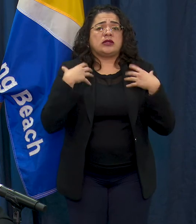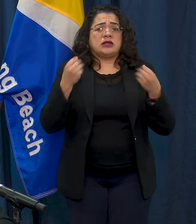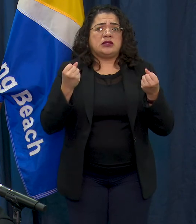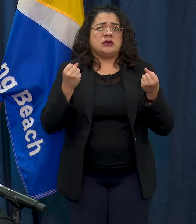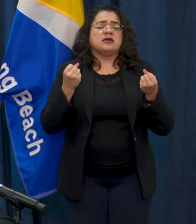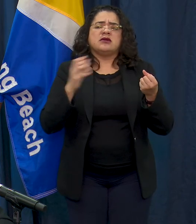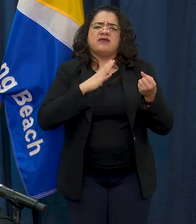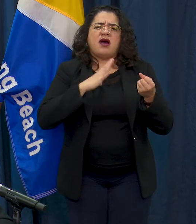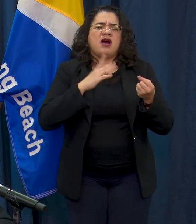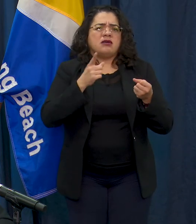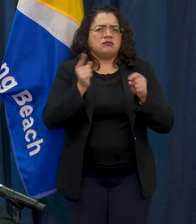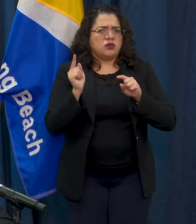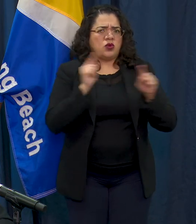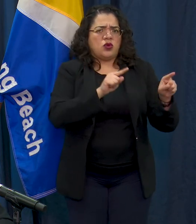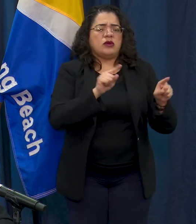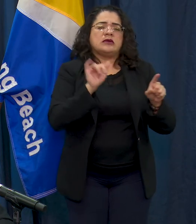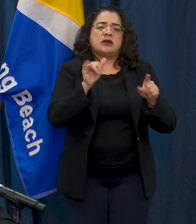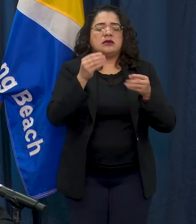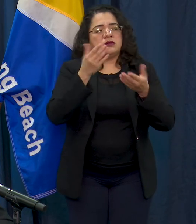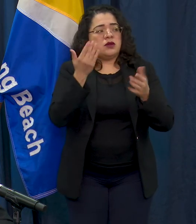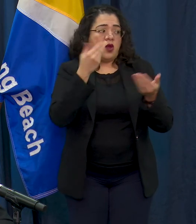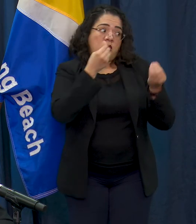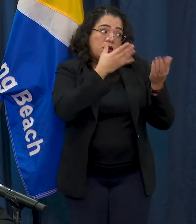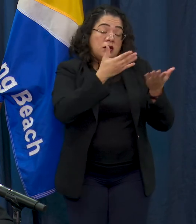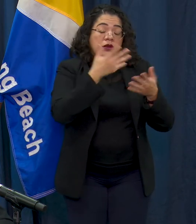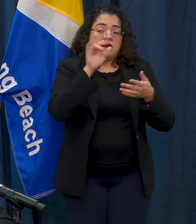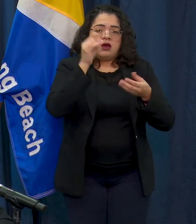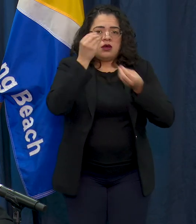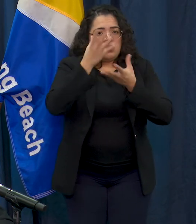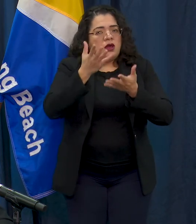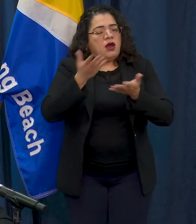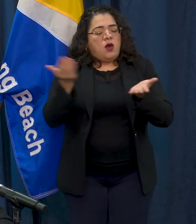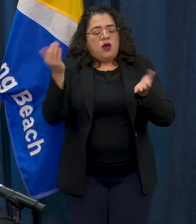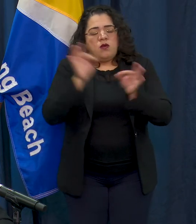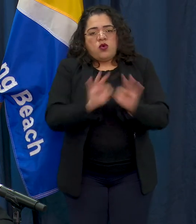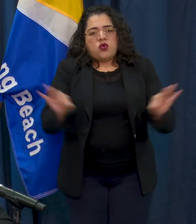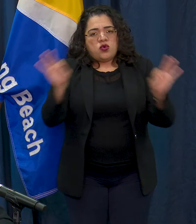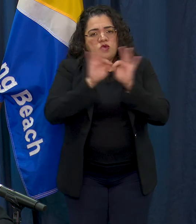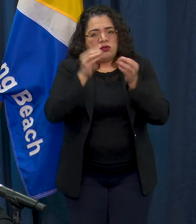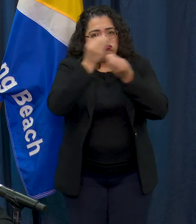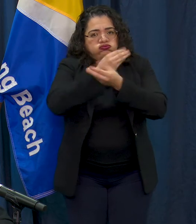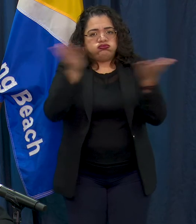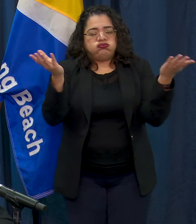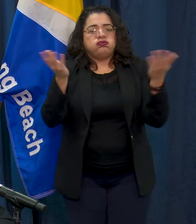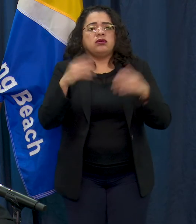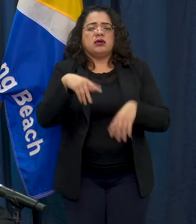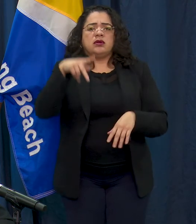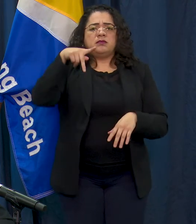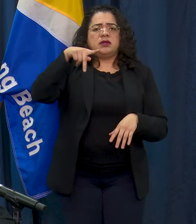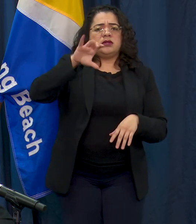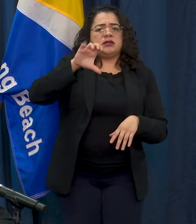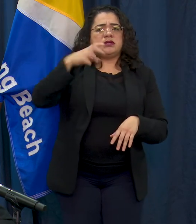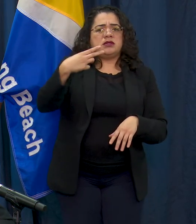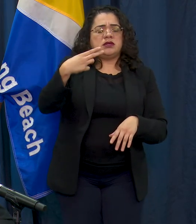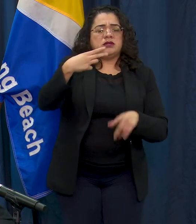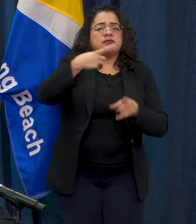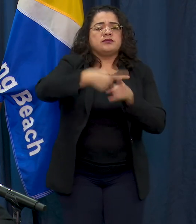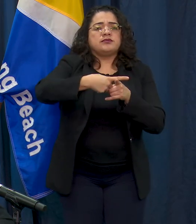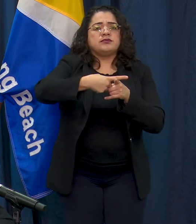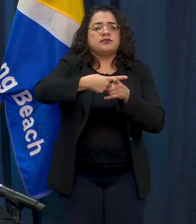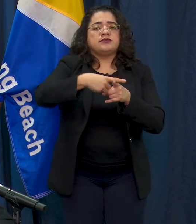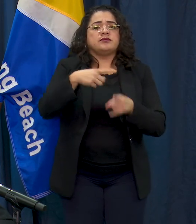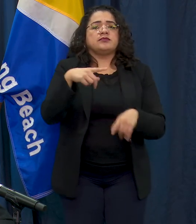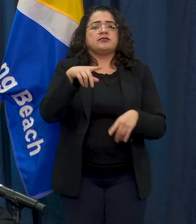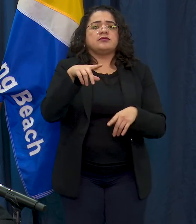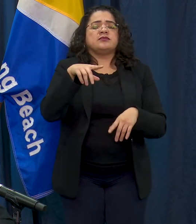importante para la comunidad también que es un lugar que está ahí en la pch en el en el